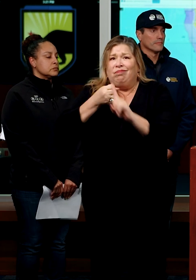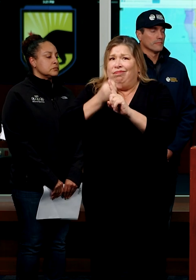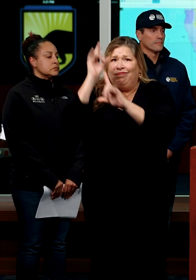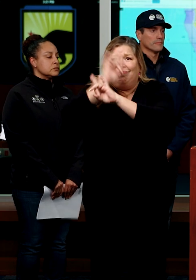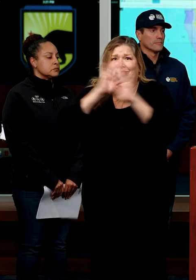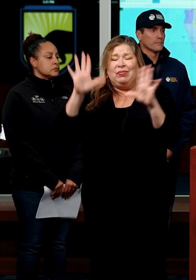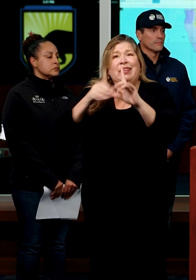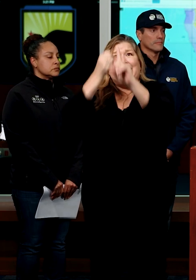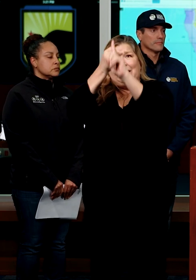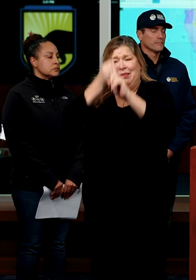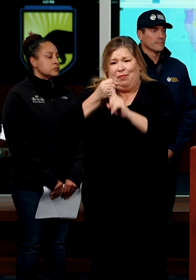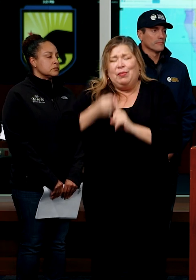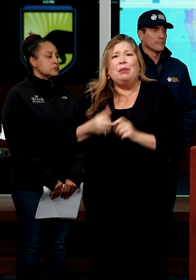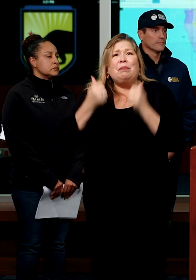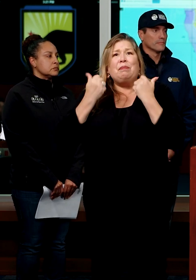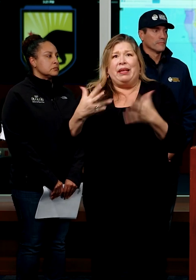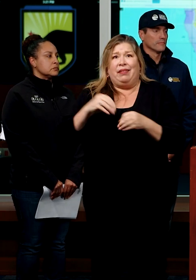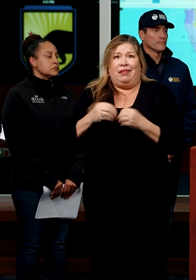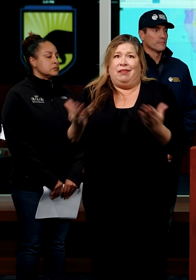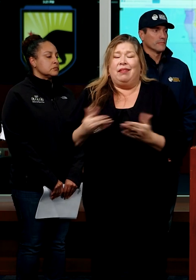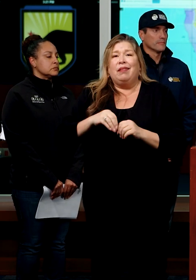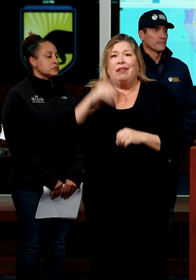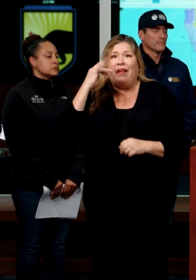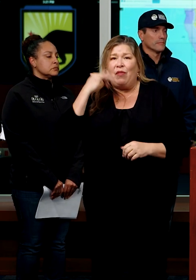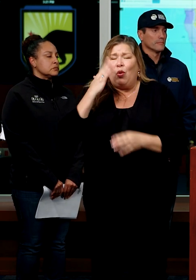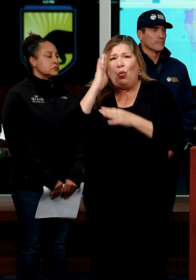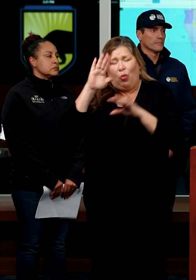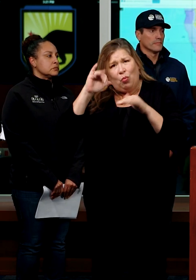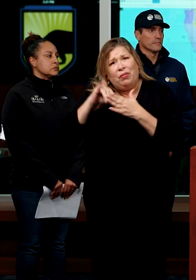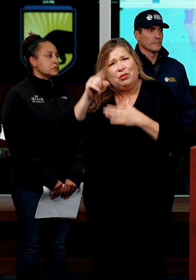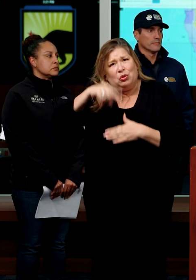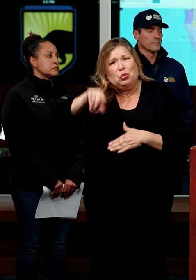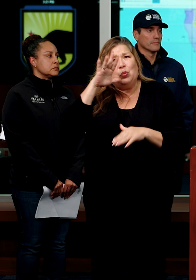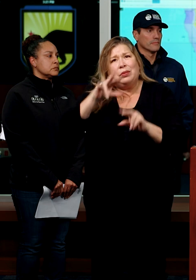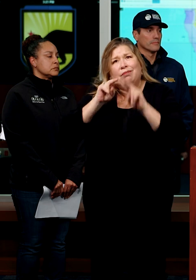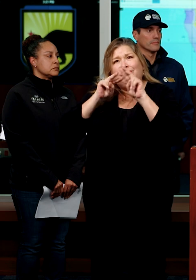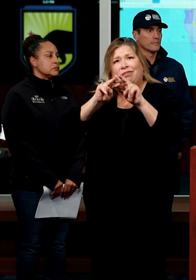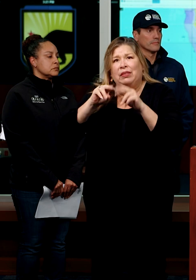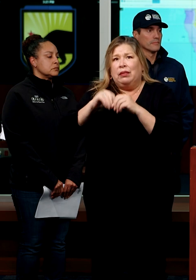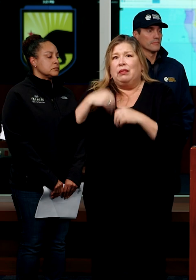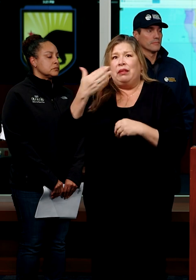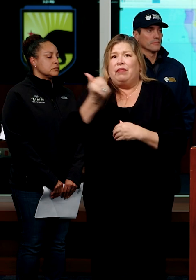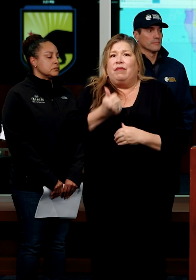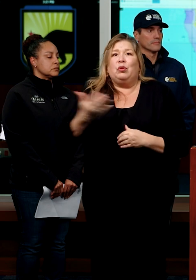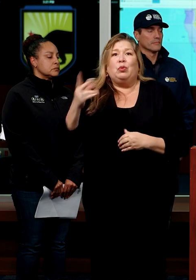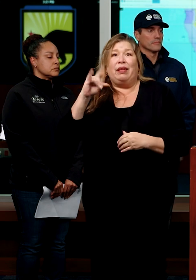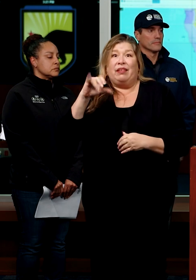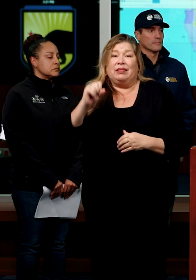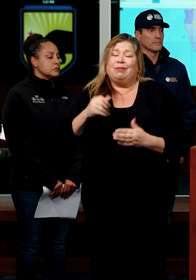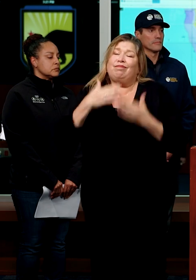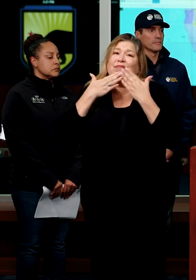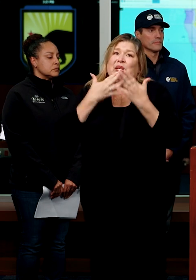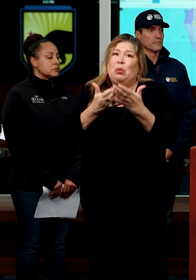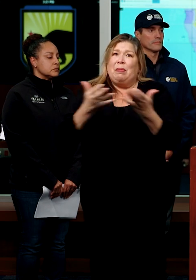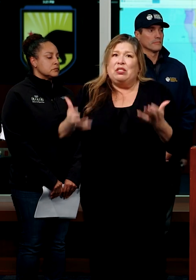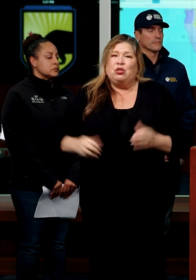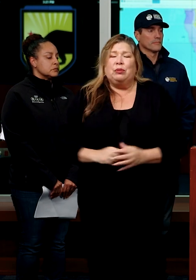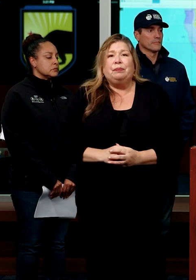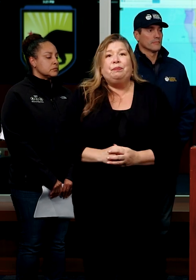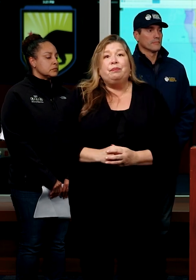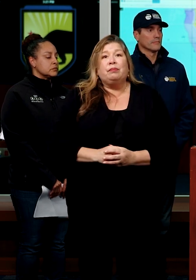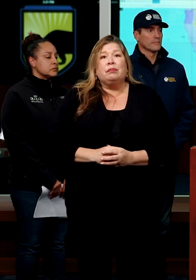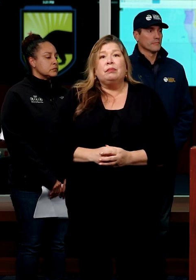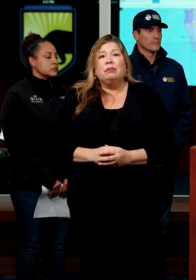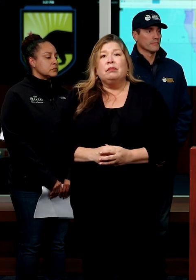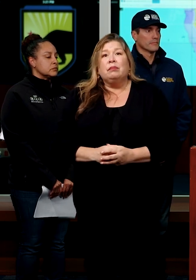of the state that we're hoping the Californians will keep an eye on through the next couple of days. Thank you very much. With